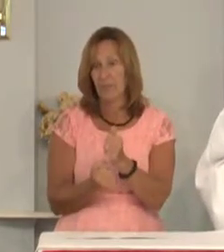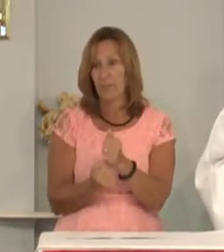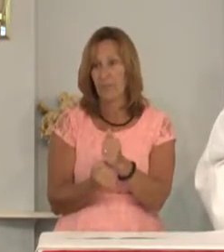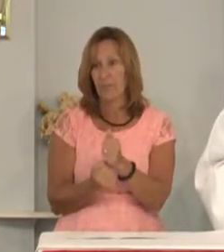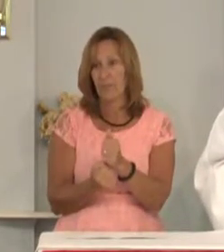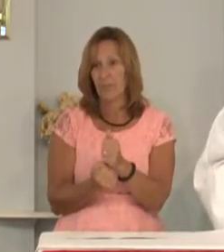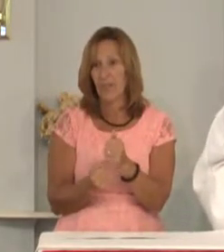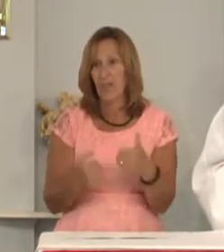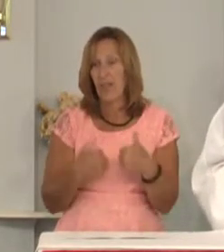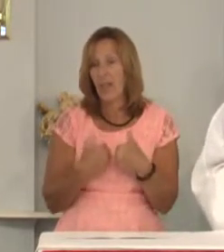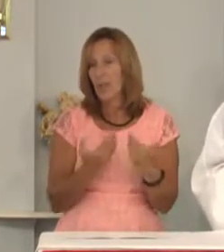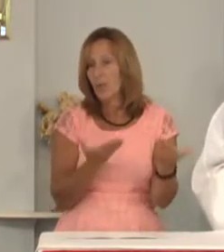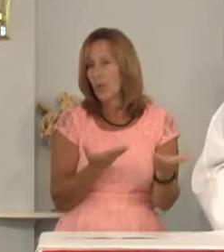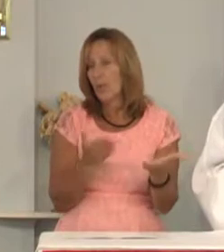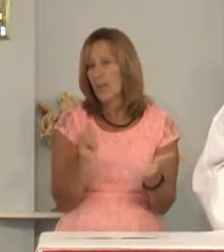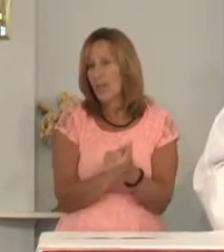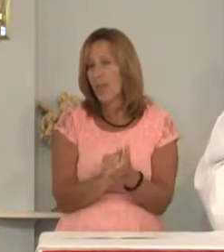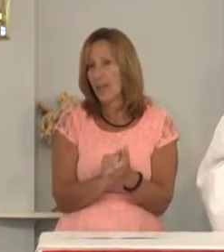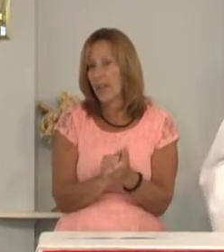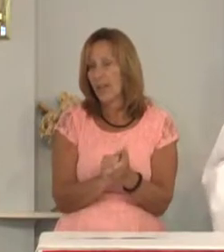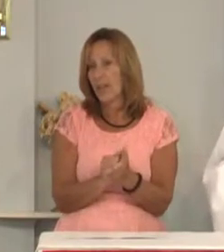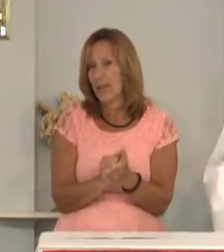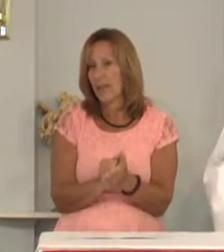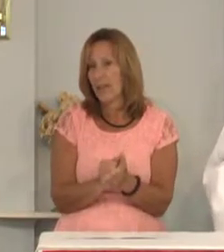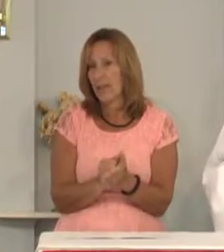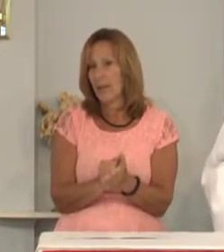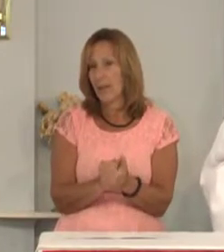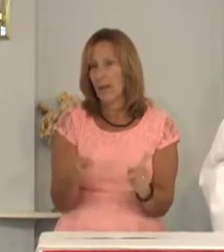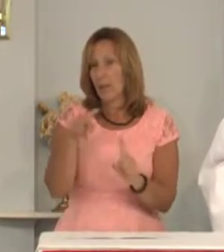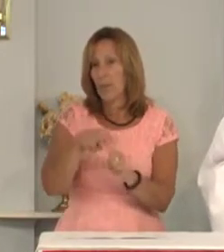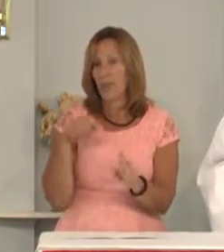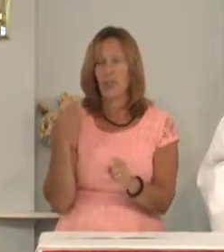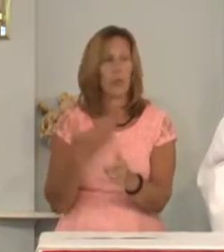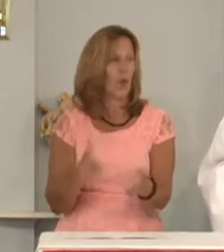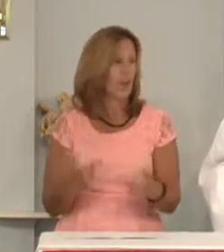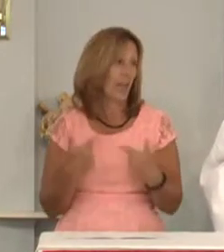How do we want that applied to our lives?